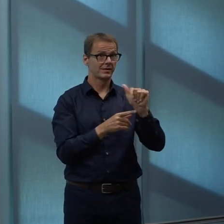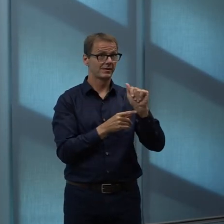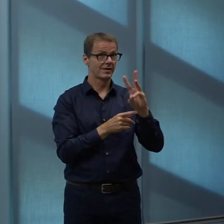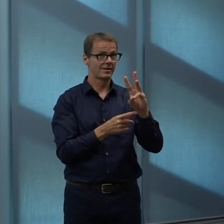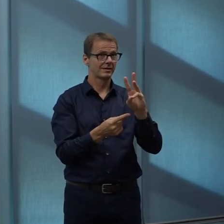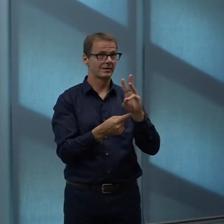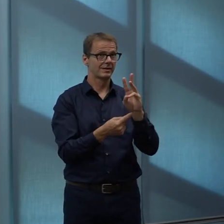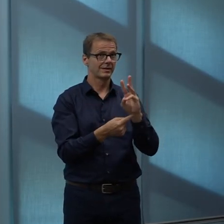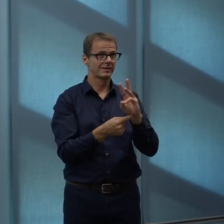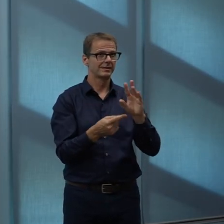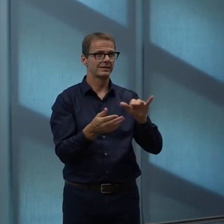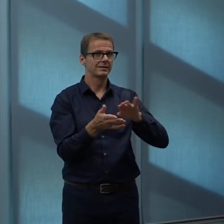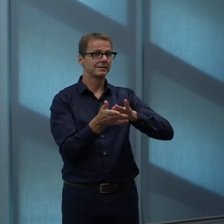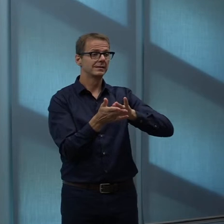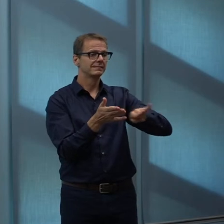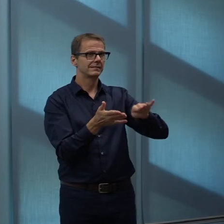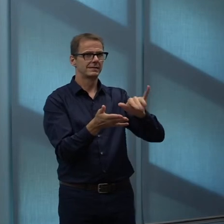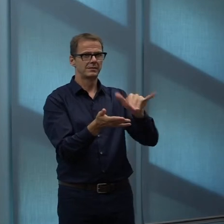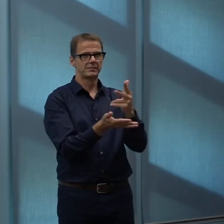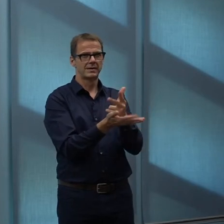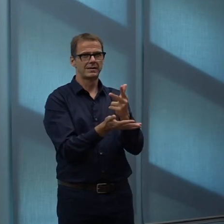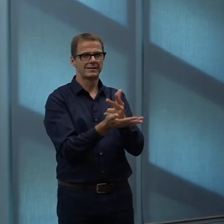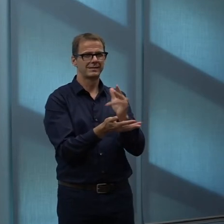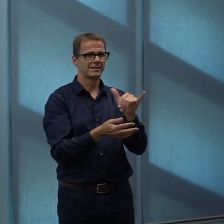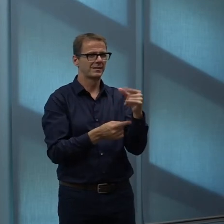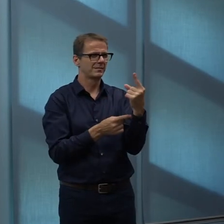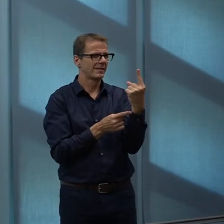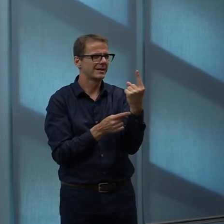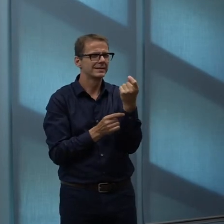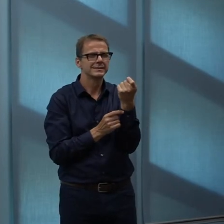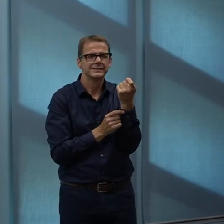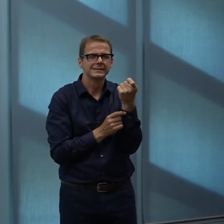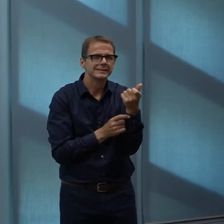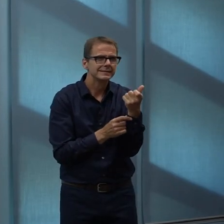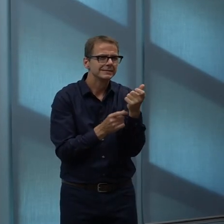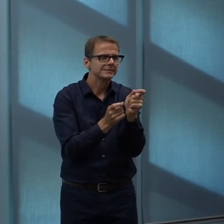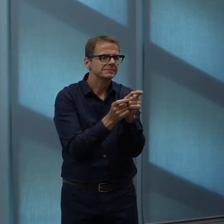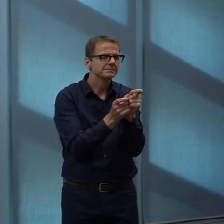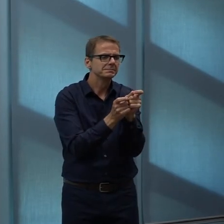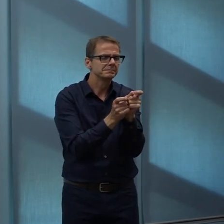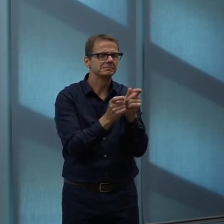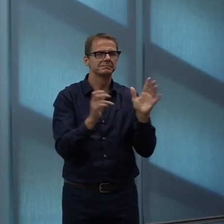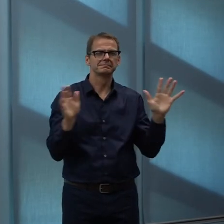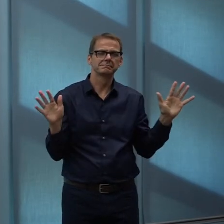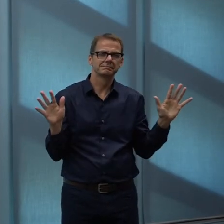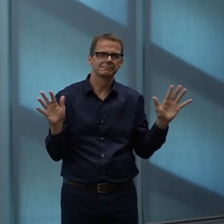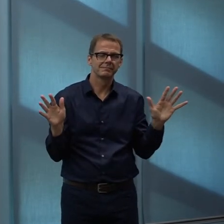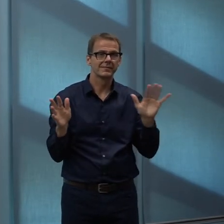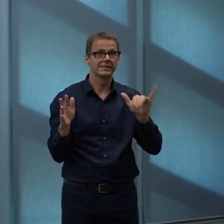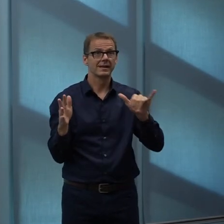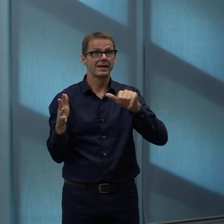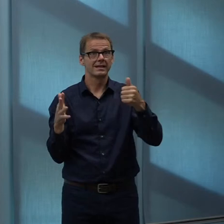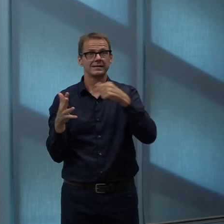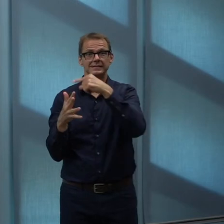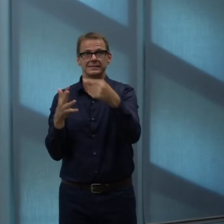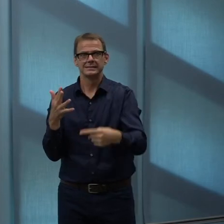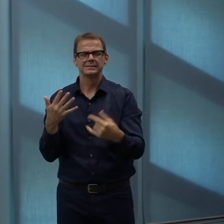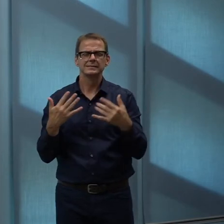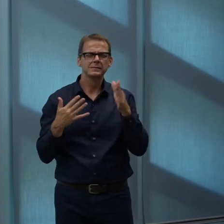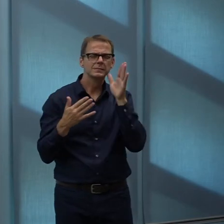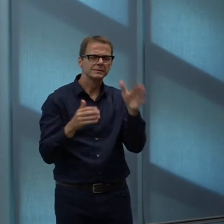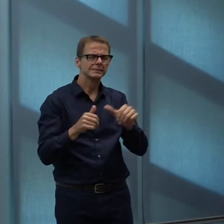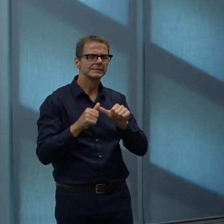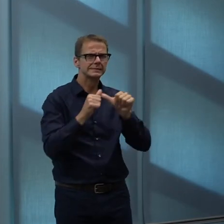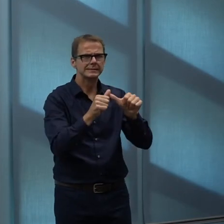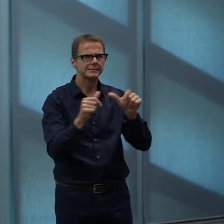where the bones are already there, but it certainly can apply, not on a compulsory basis, but on a market-enabled